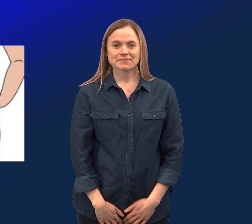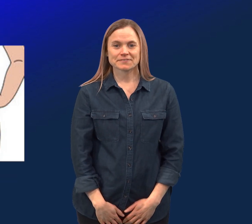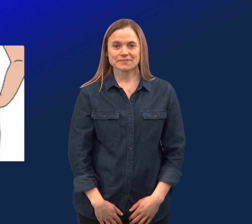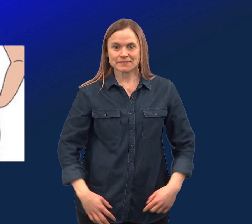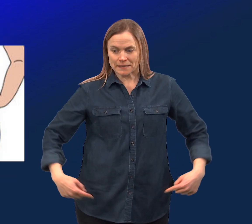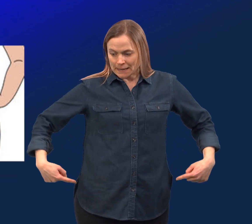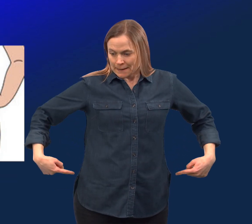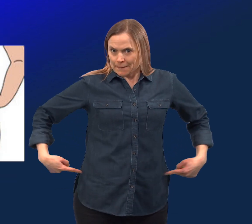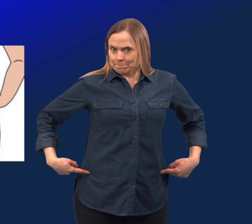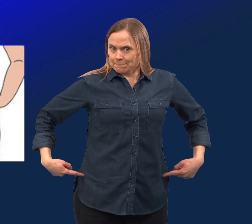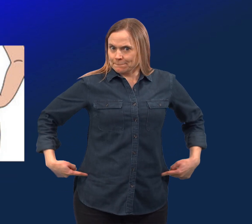Hips